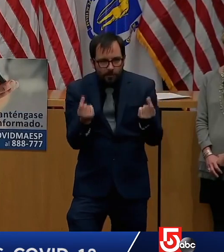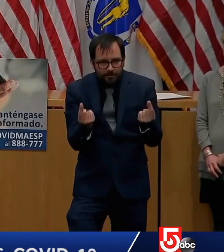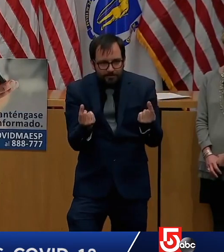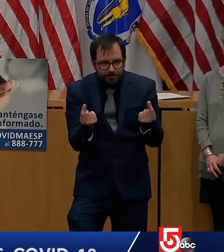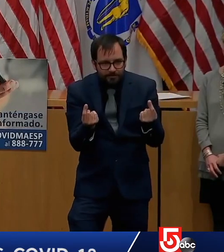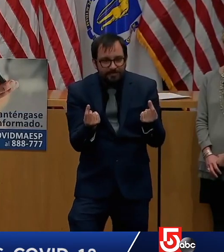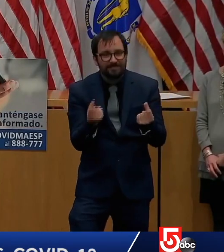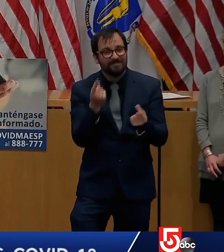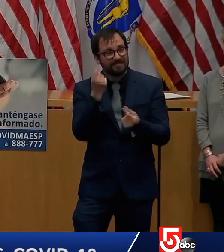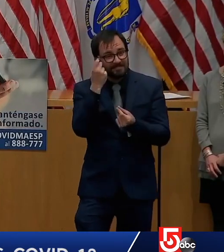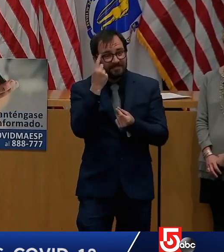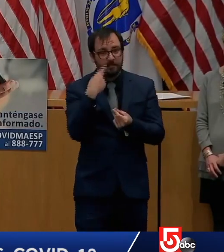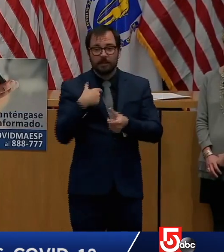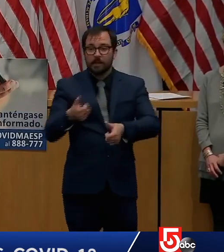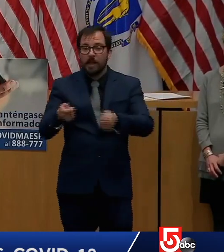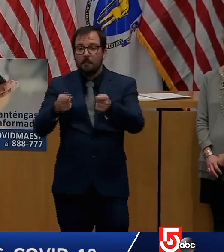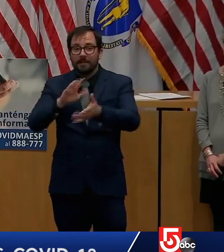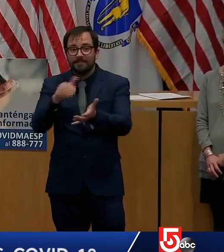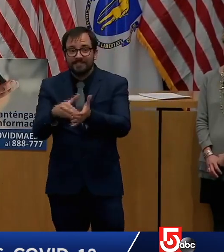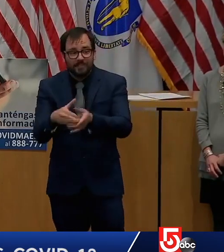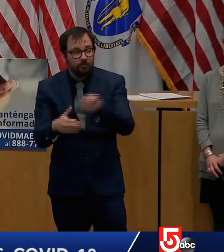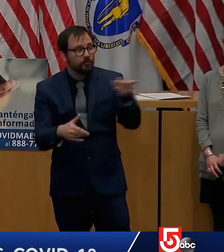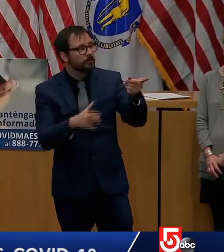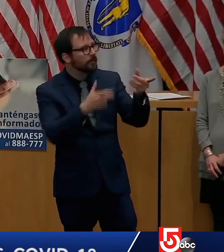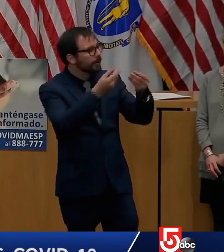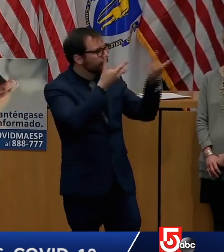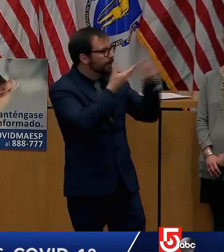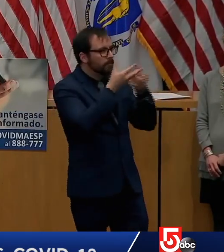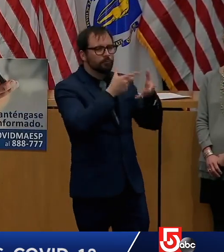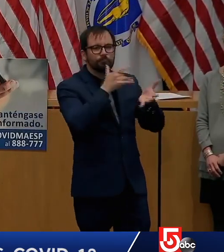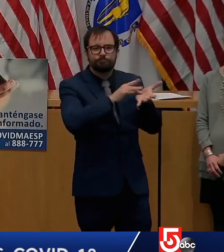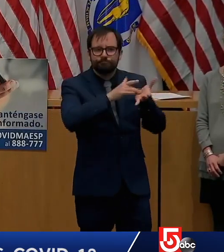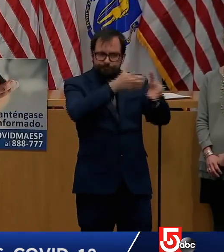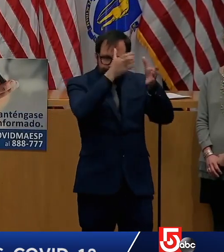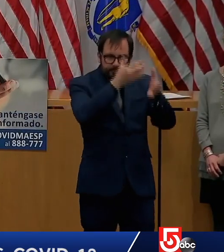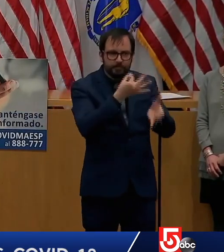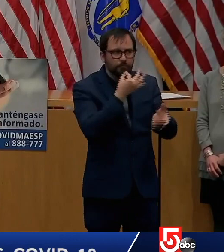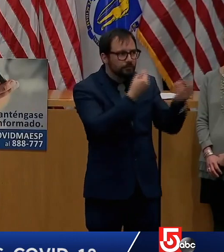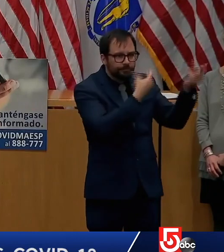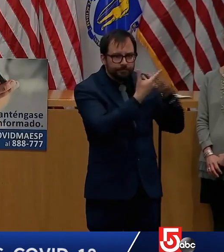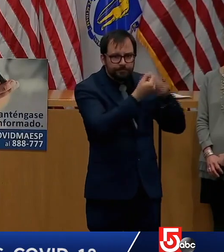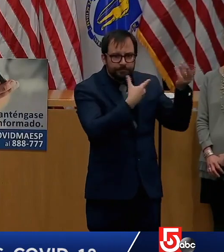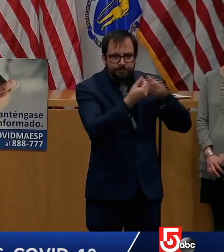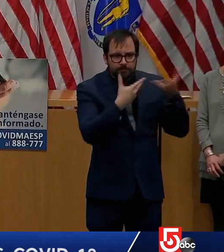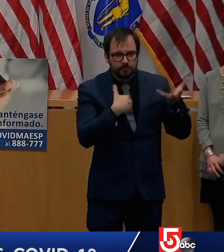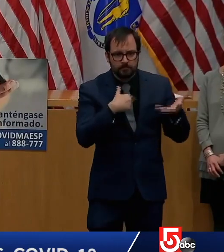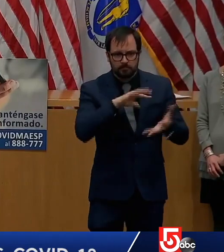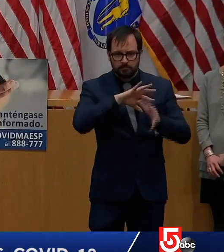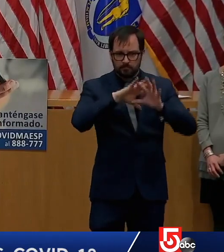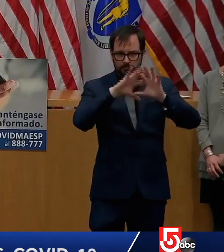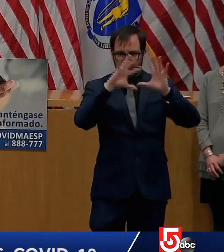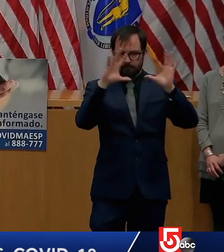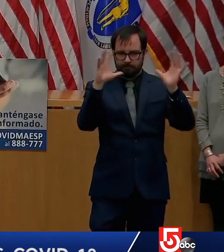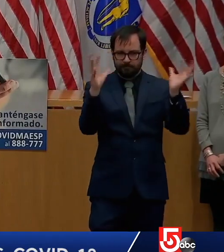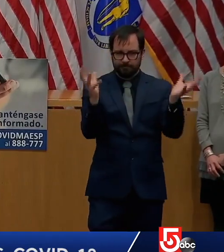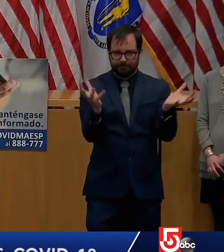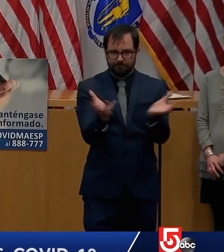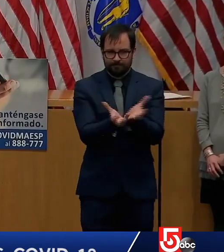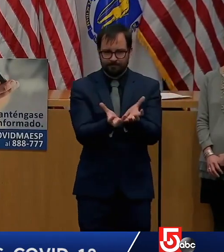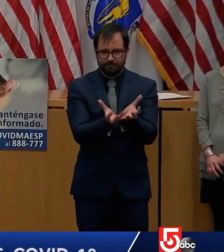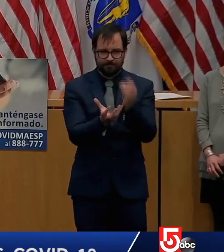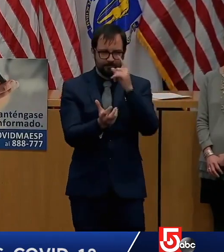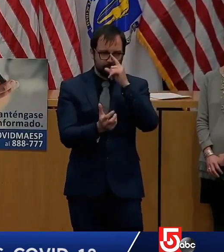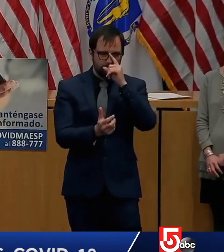Again, I do think the other thing, remember, is we're also talking to our colleagues around the Northeast about what kinds of measures